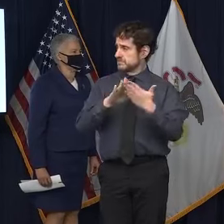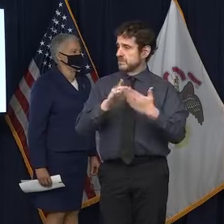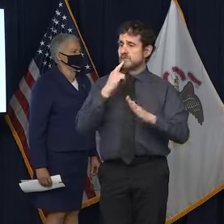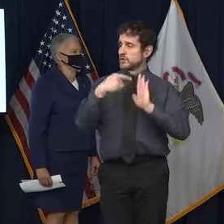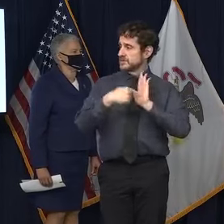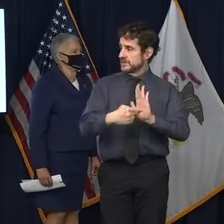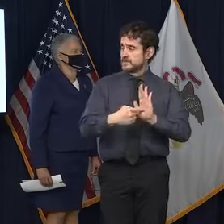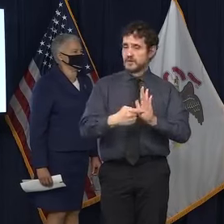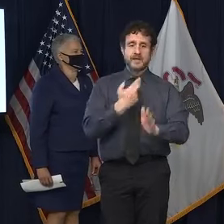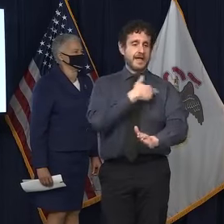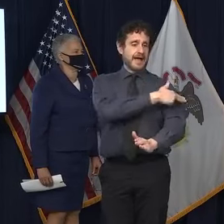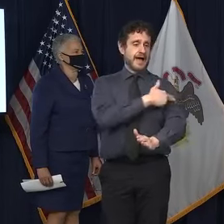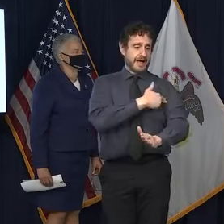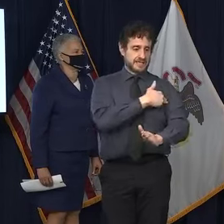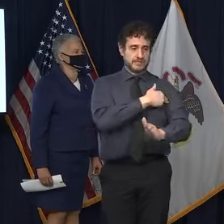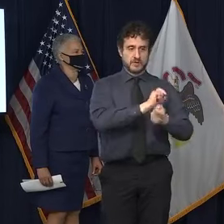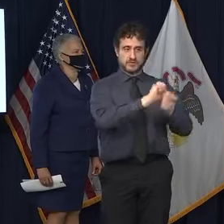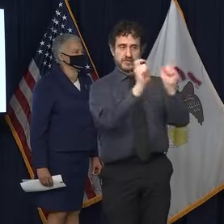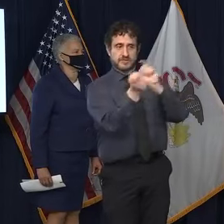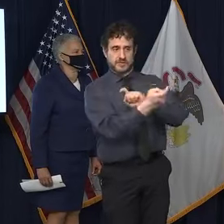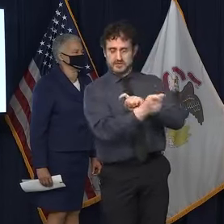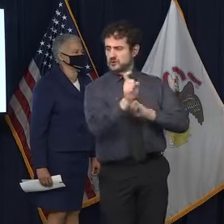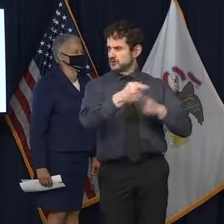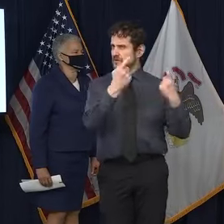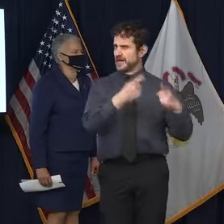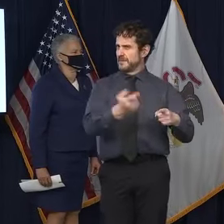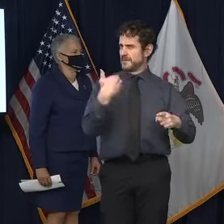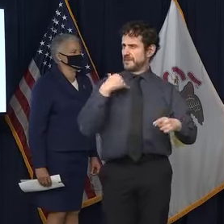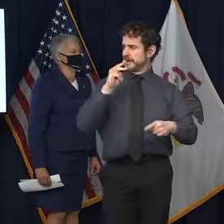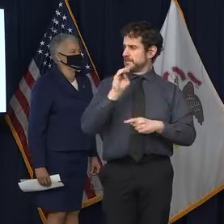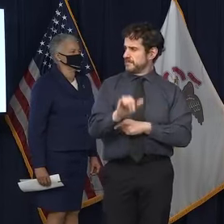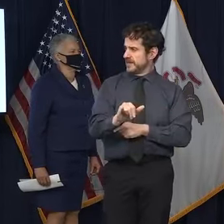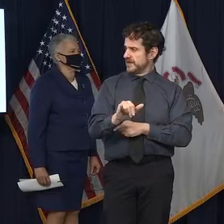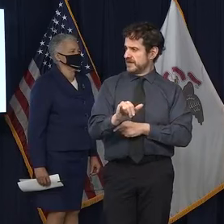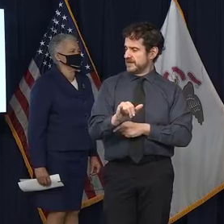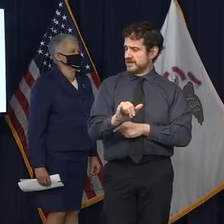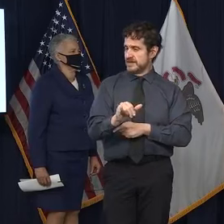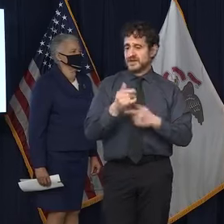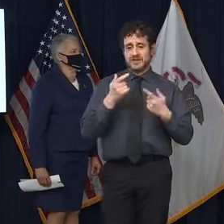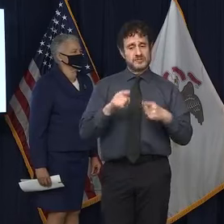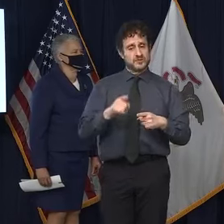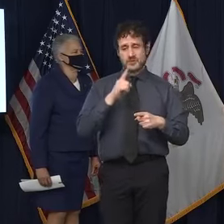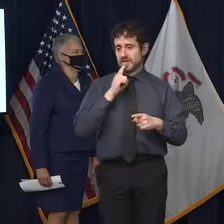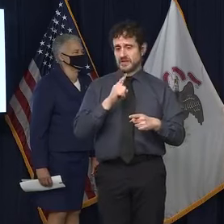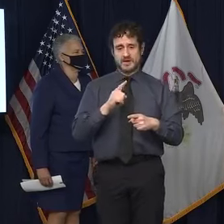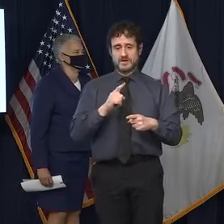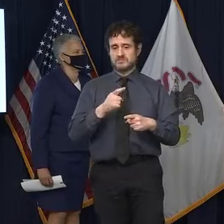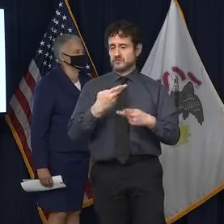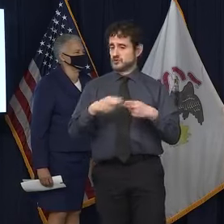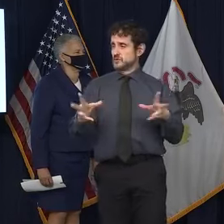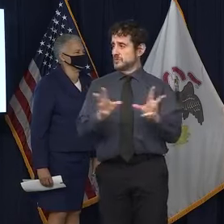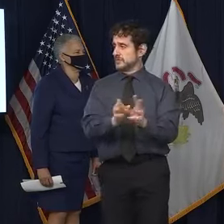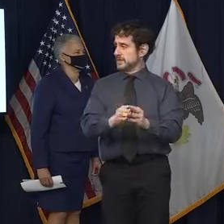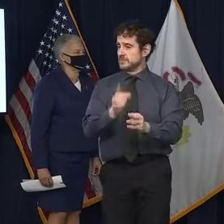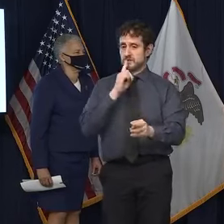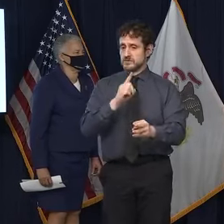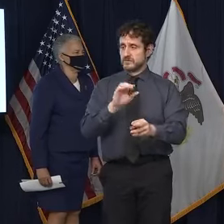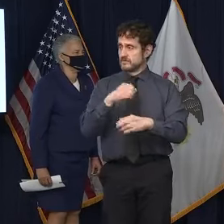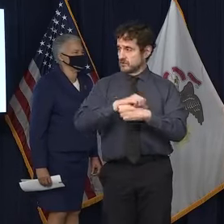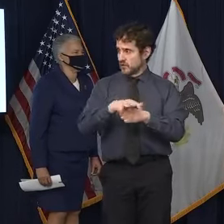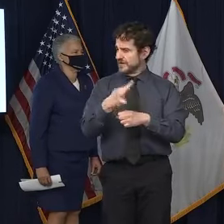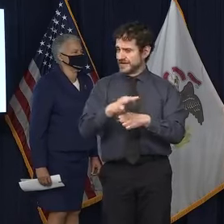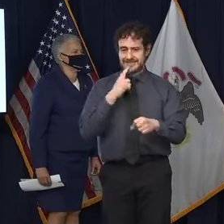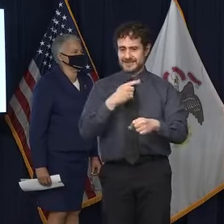of that. Hospital transformation, which should have occurred back in May during the very abbreviated session because of COVID-19,